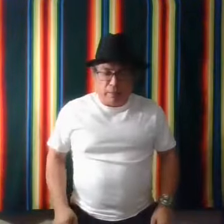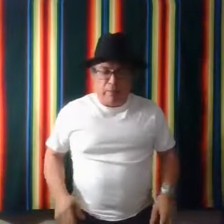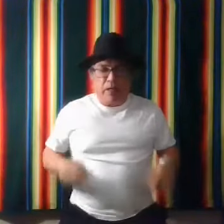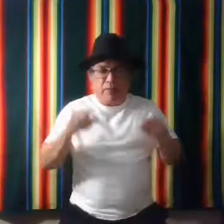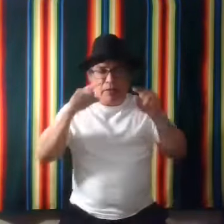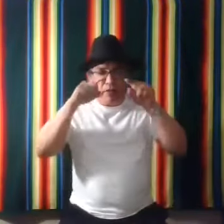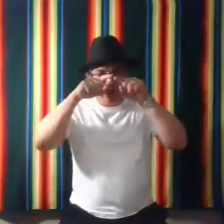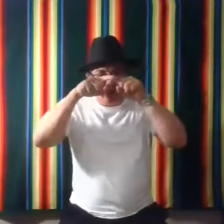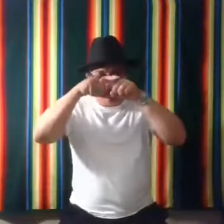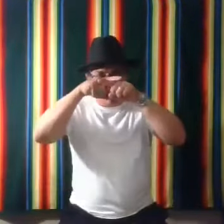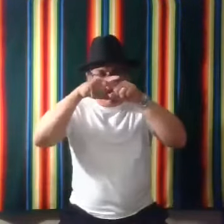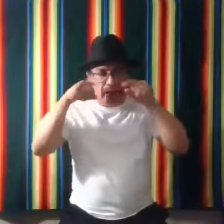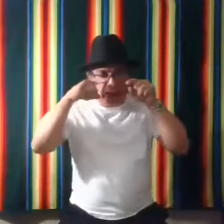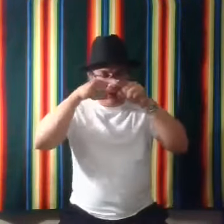Sometimes they do it for the eyes.